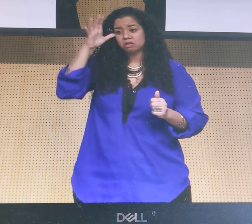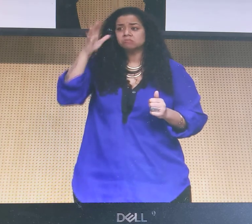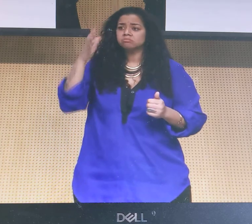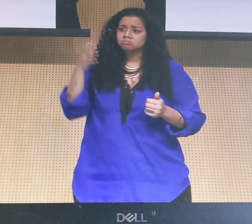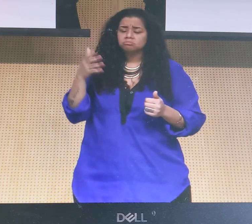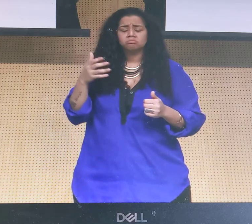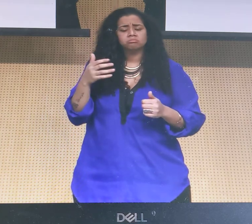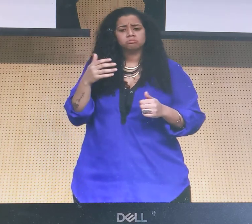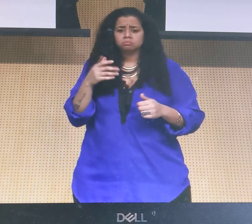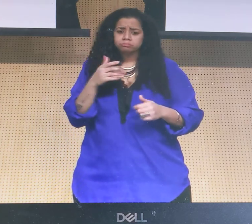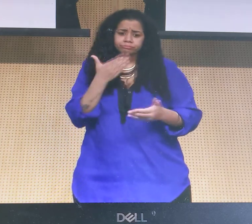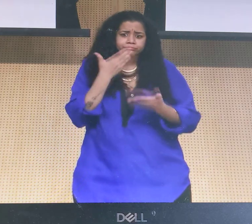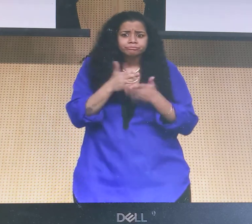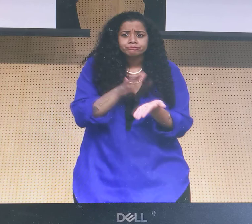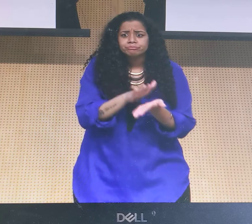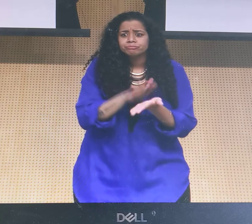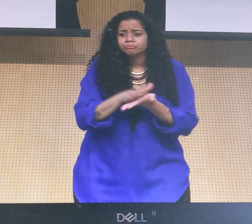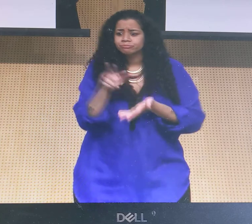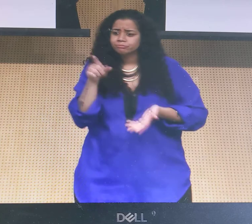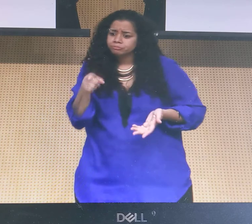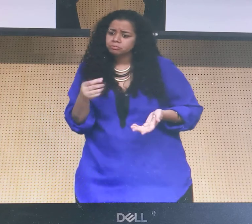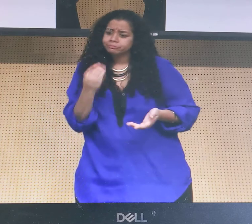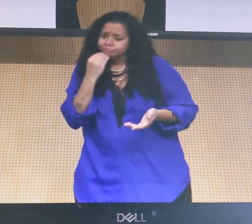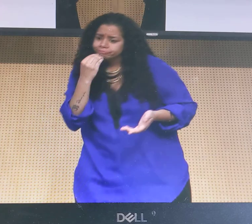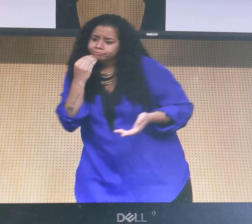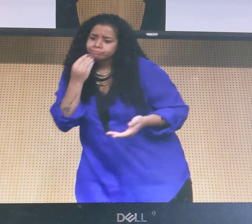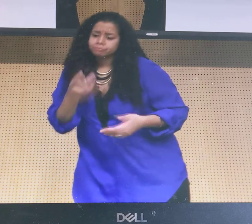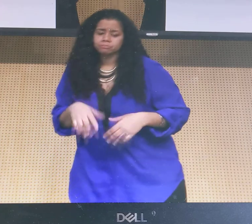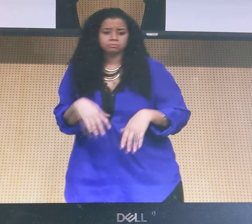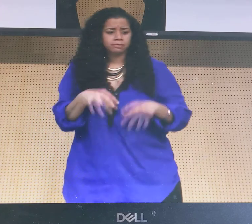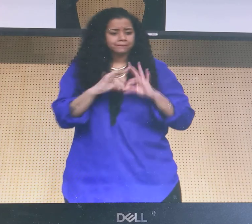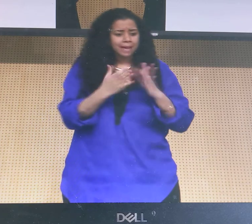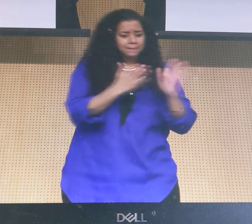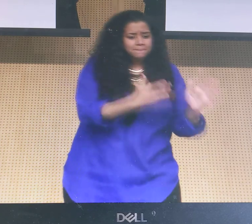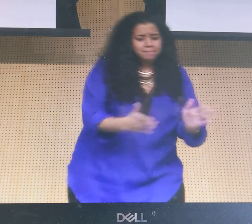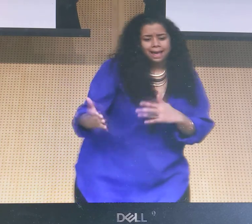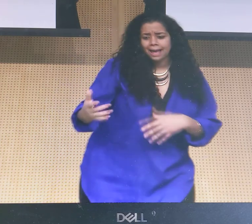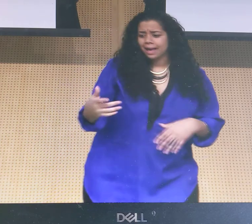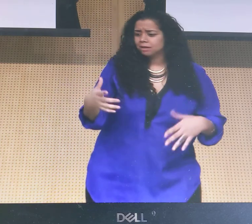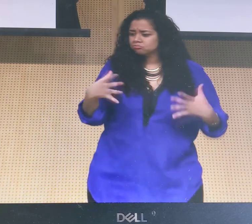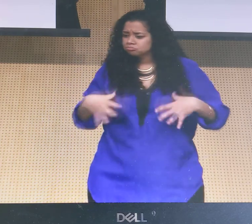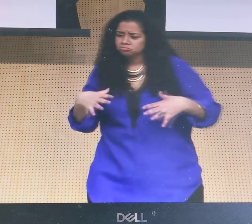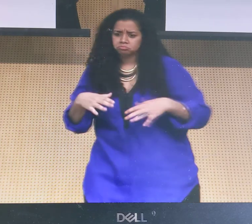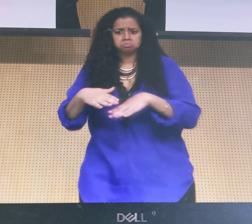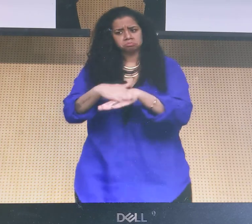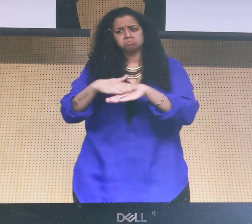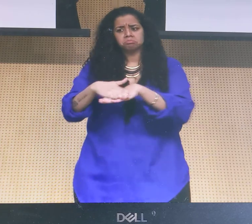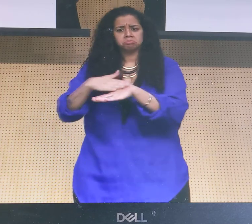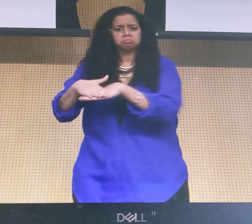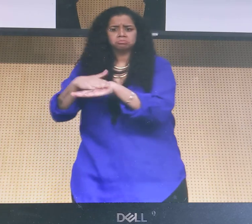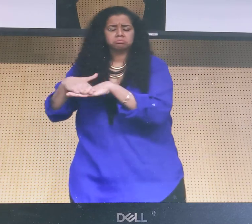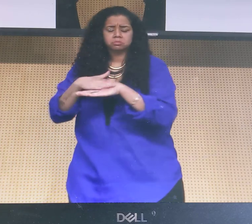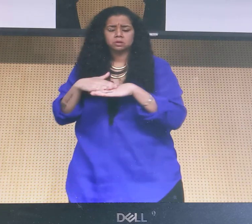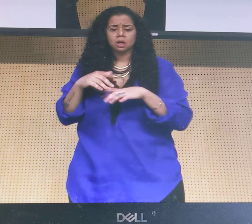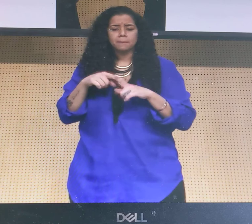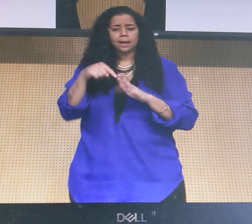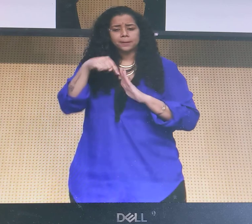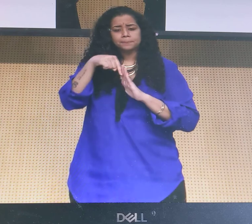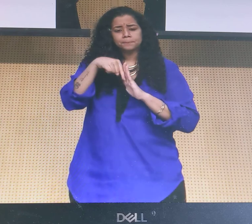My relationship with my parents was, you know, on the surface, it was really good. Yeah, on the